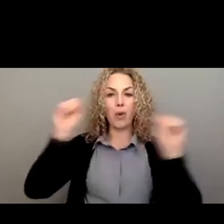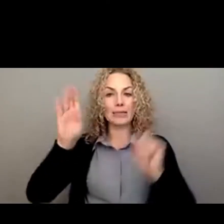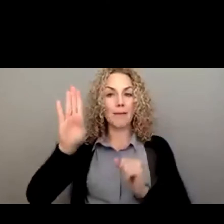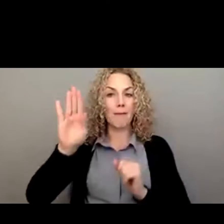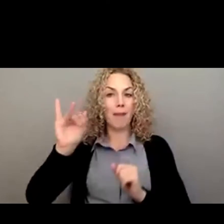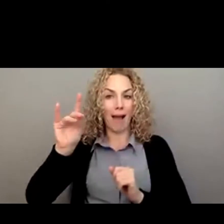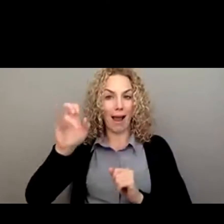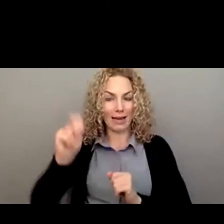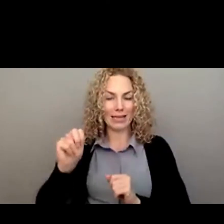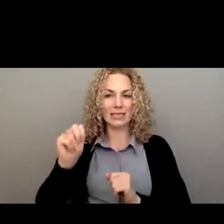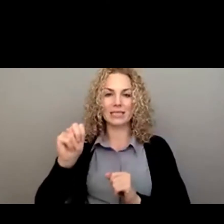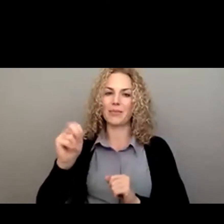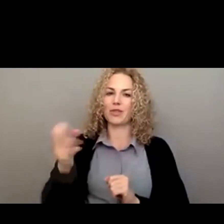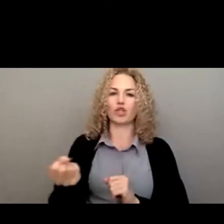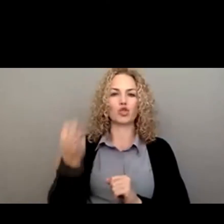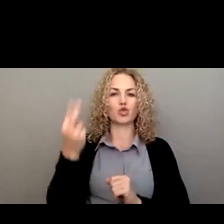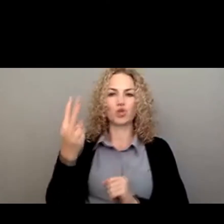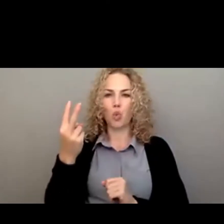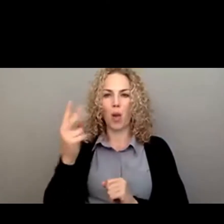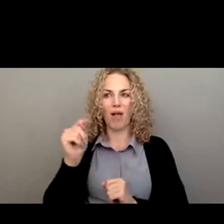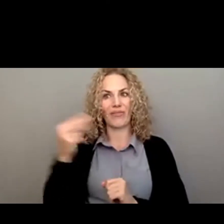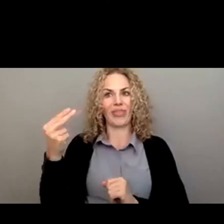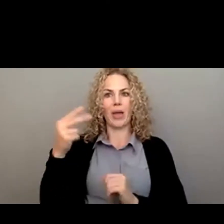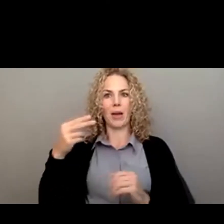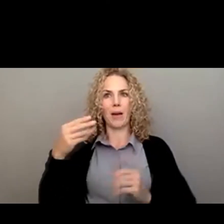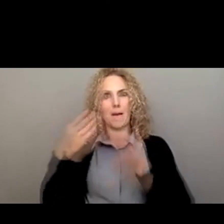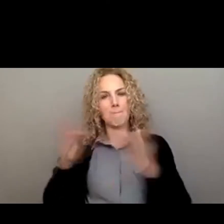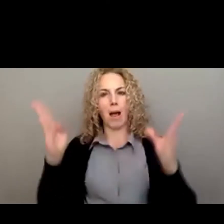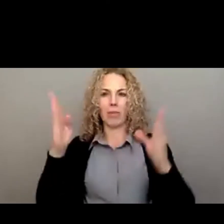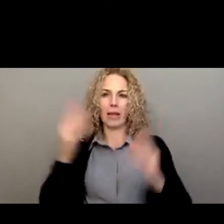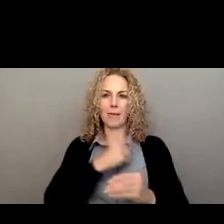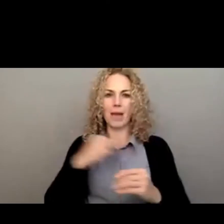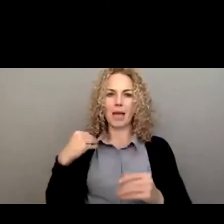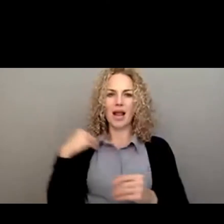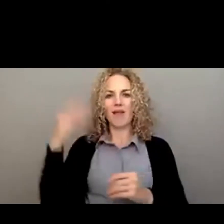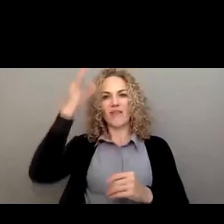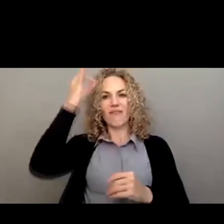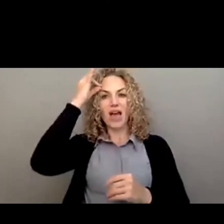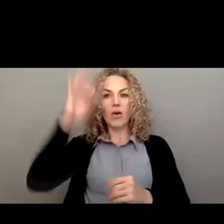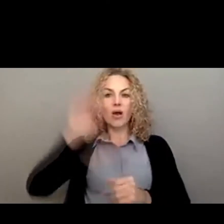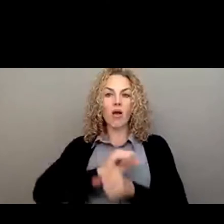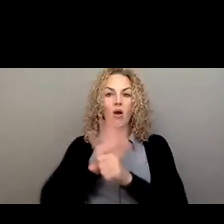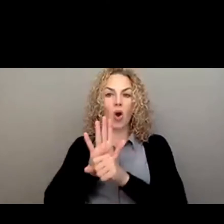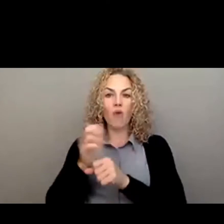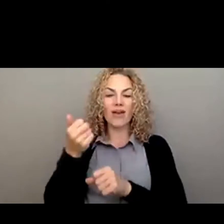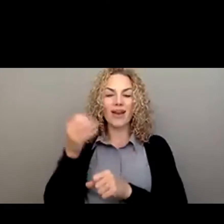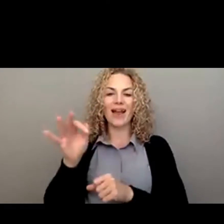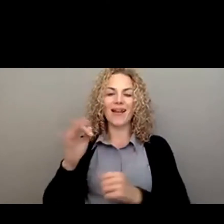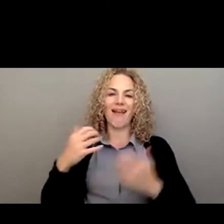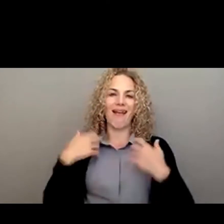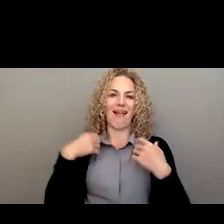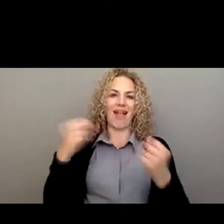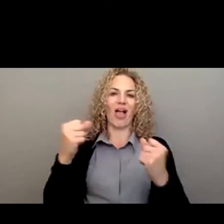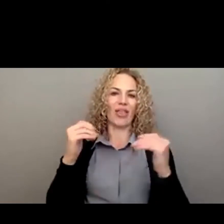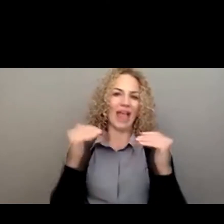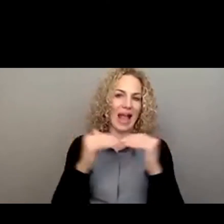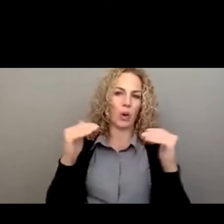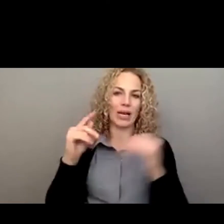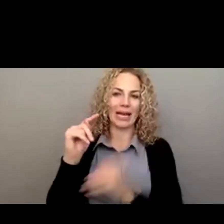one of the 12 public members of a federally COVID-19 health equity task force.